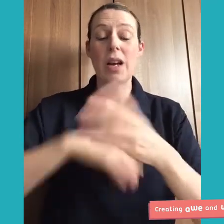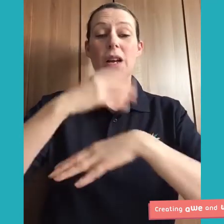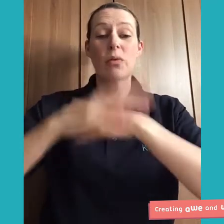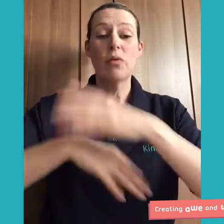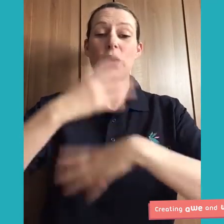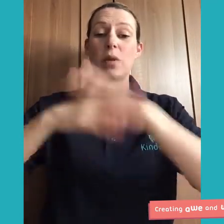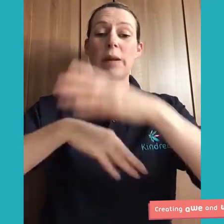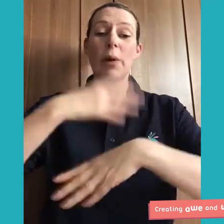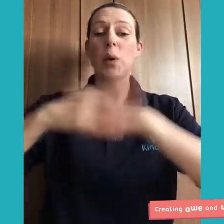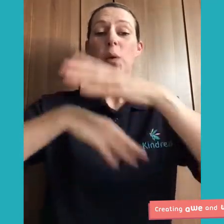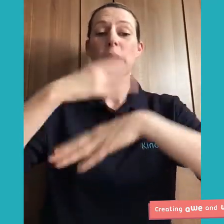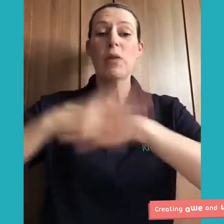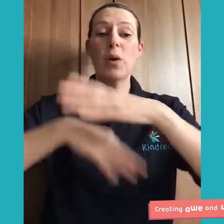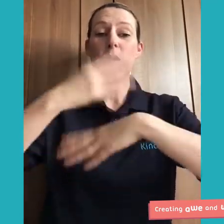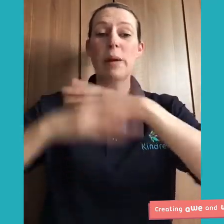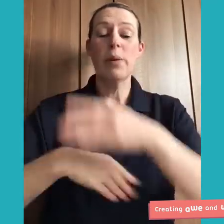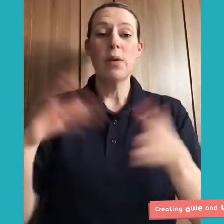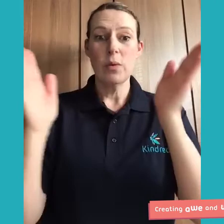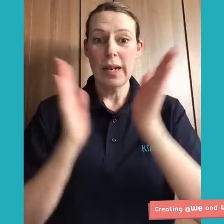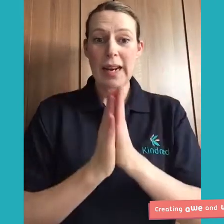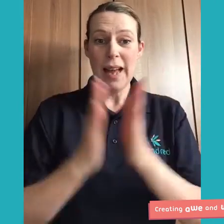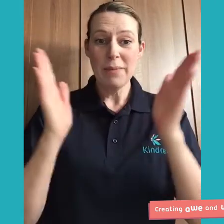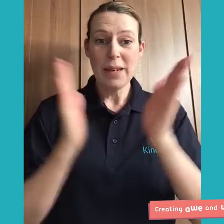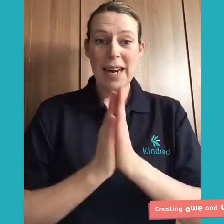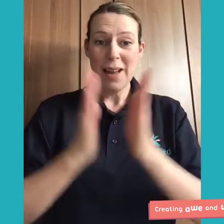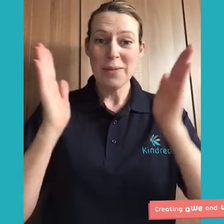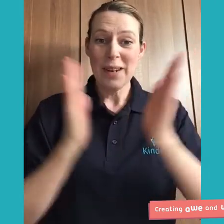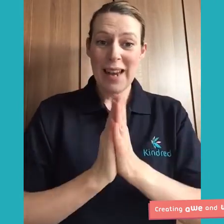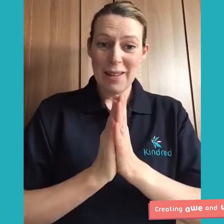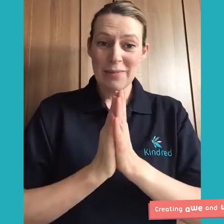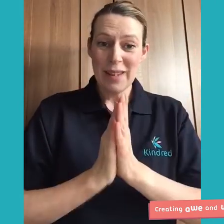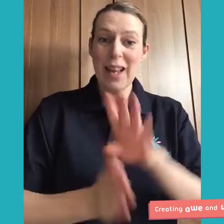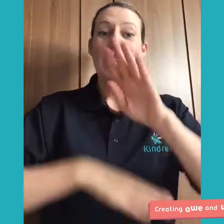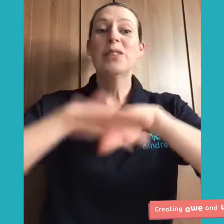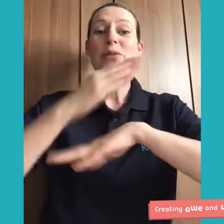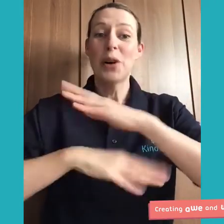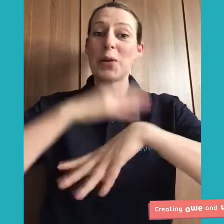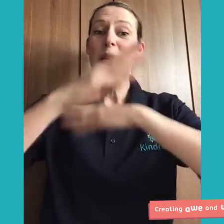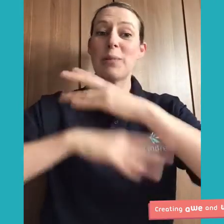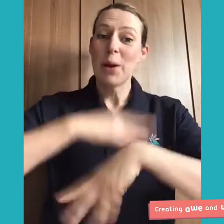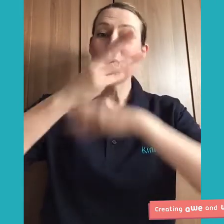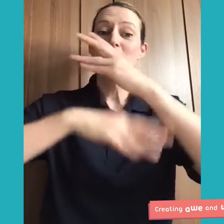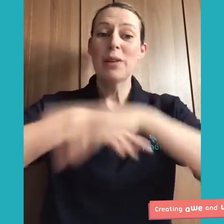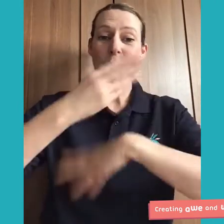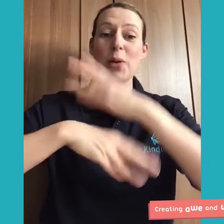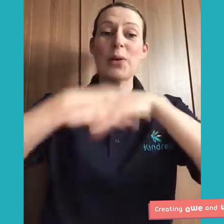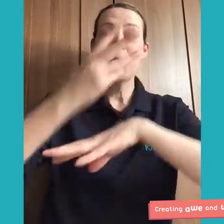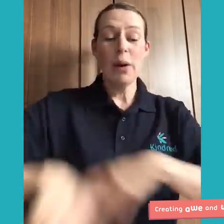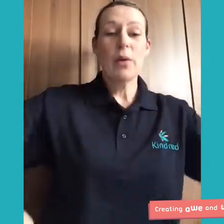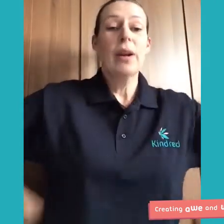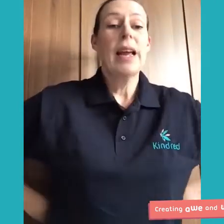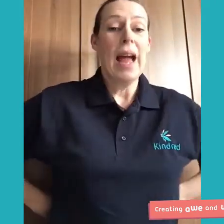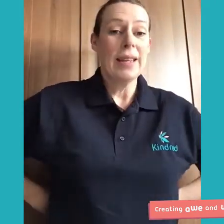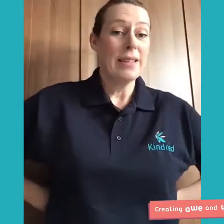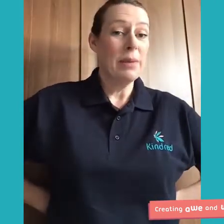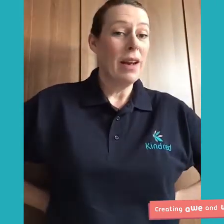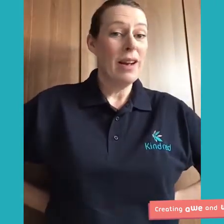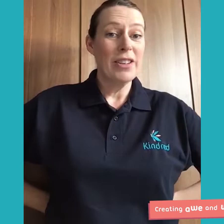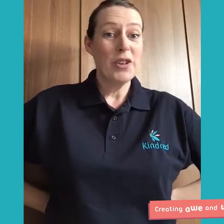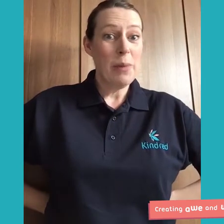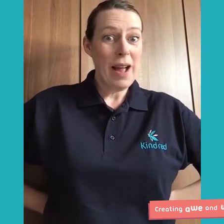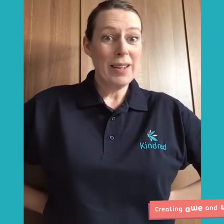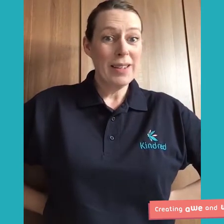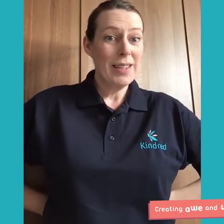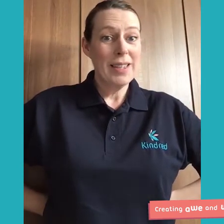down. Roly-poly, roly-poly, clap, clap, clap. Roly-poly, roly-poly, hands